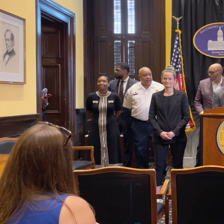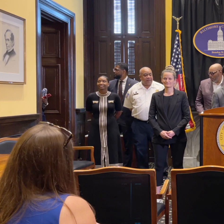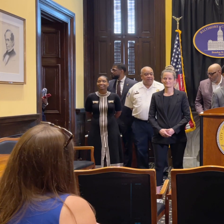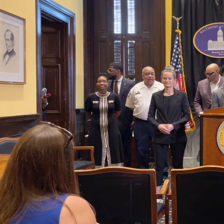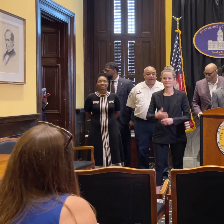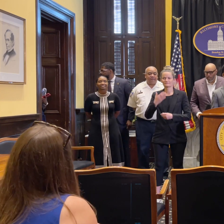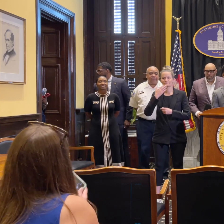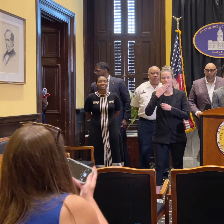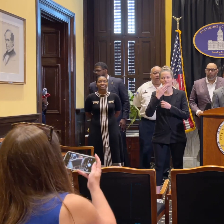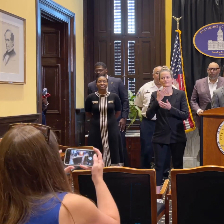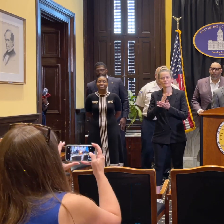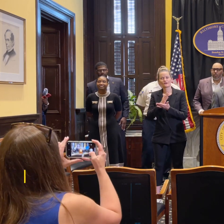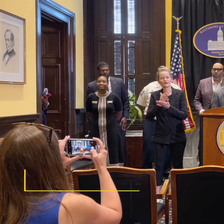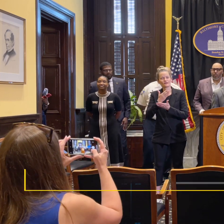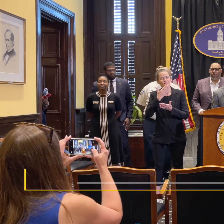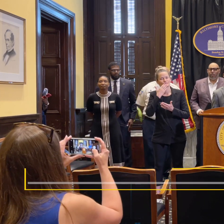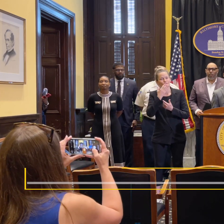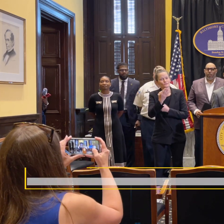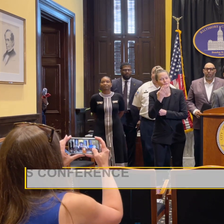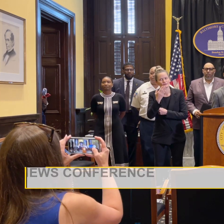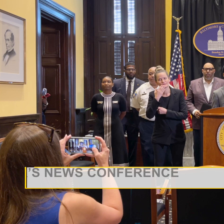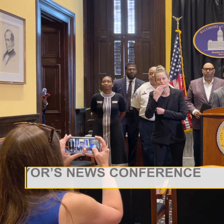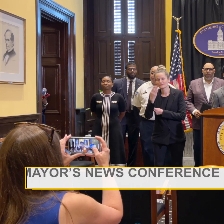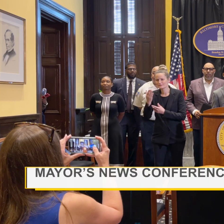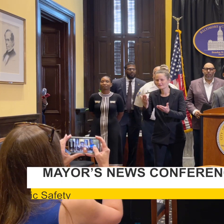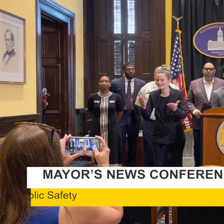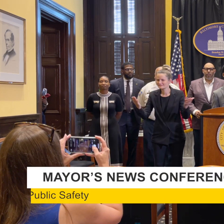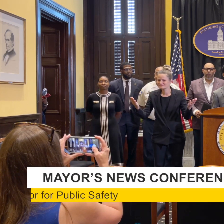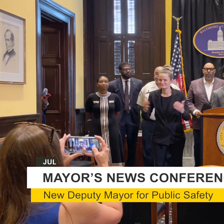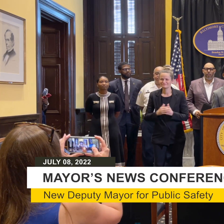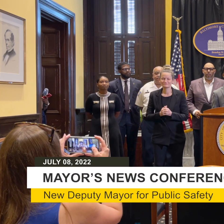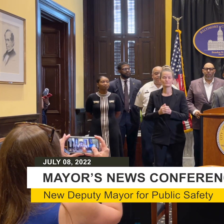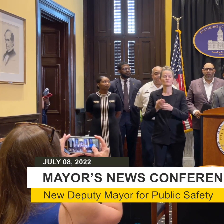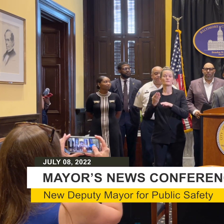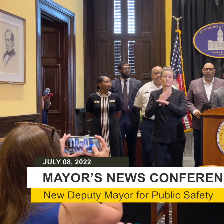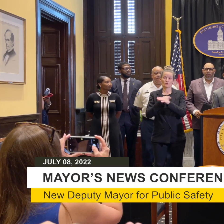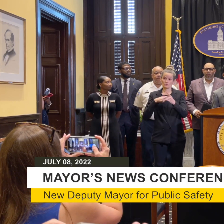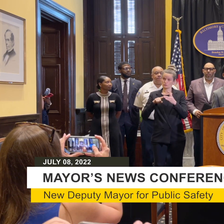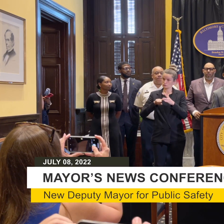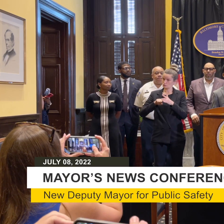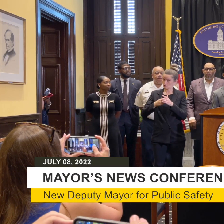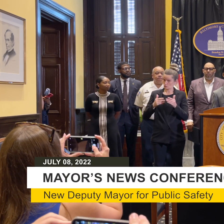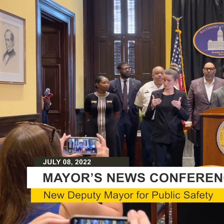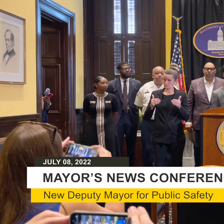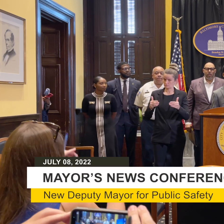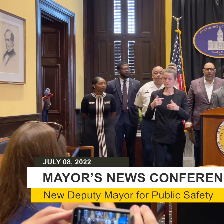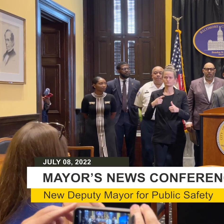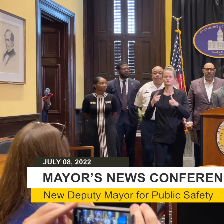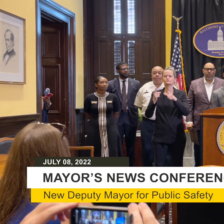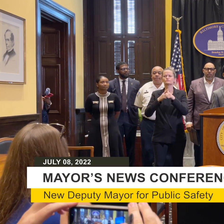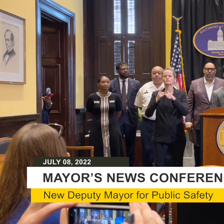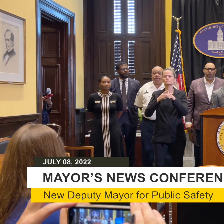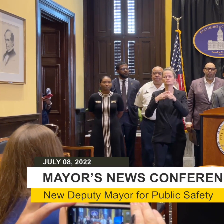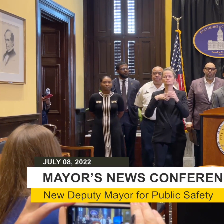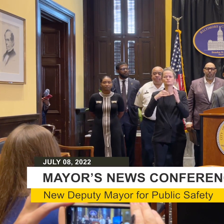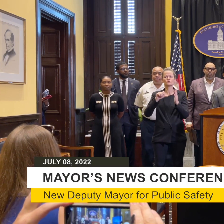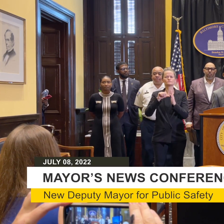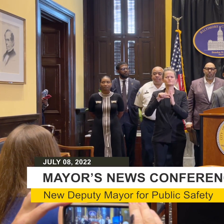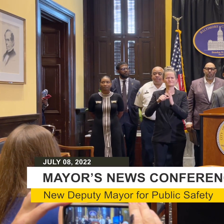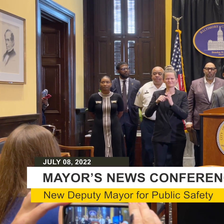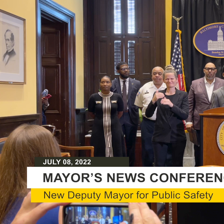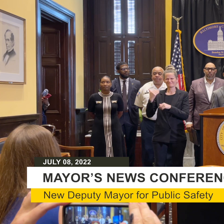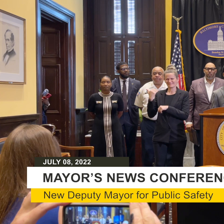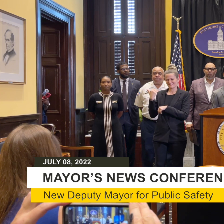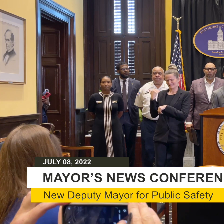All right, good morning everyone. Before we start, first, I want to, as we did last night, acknowledge that we